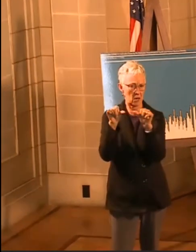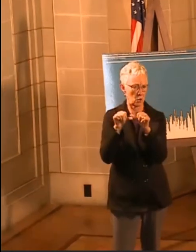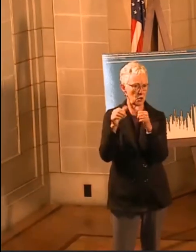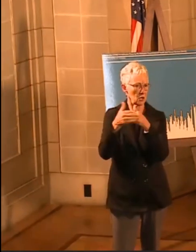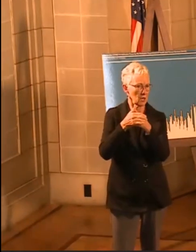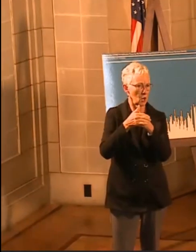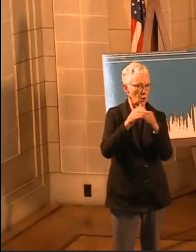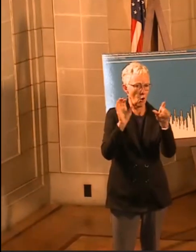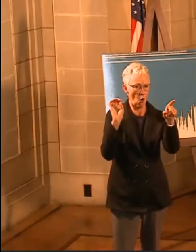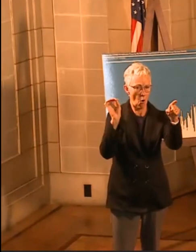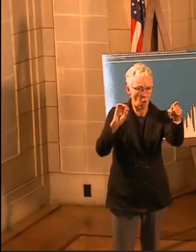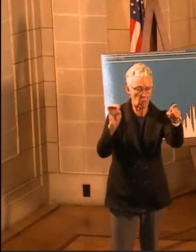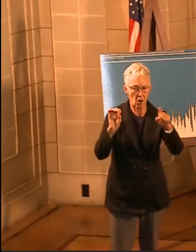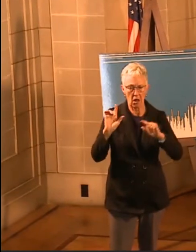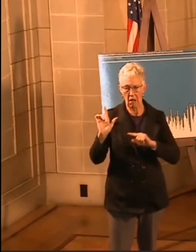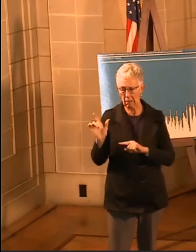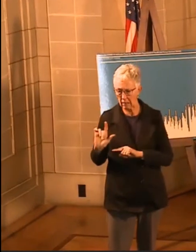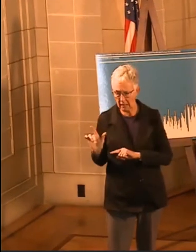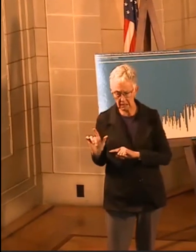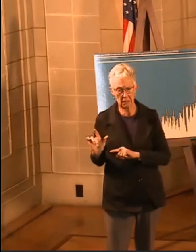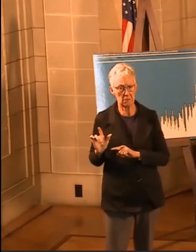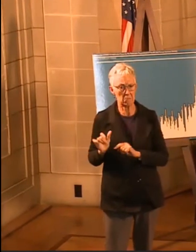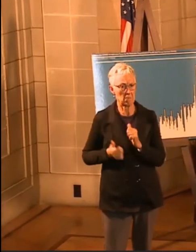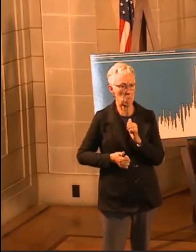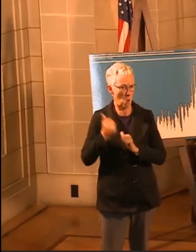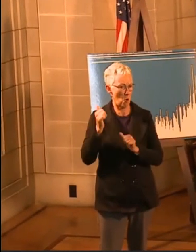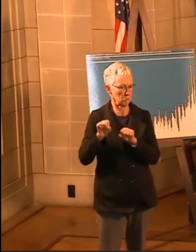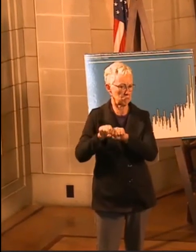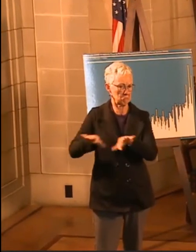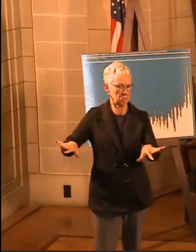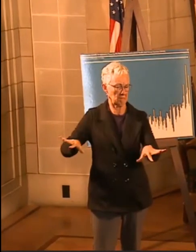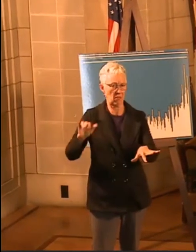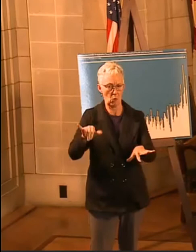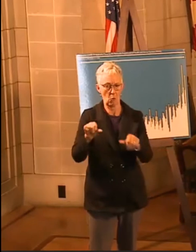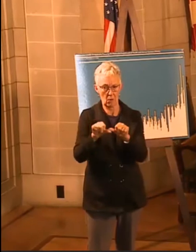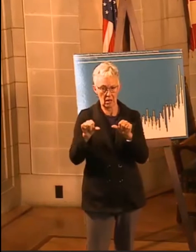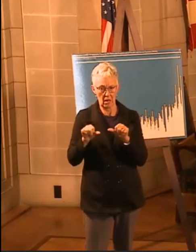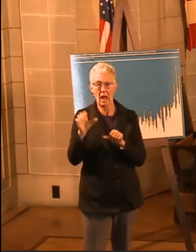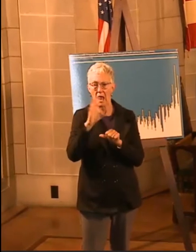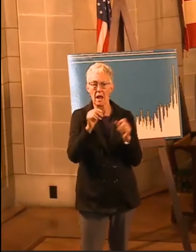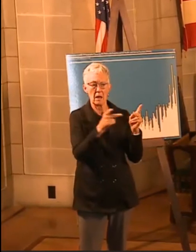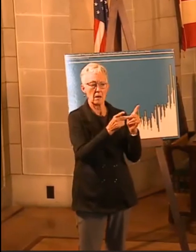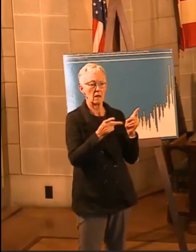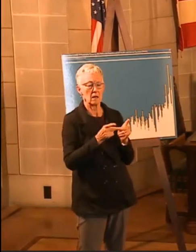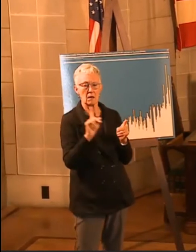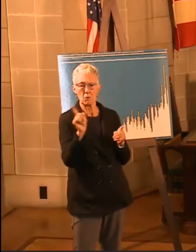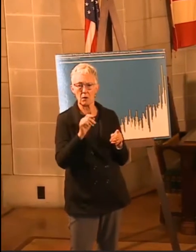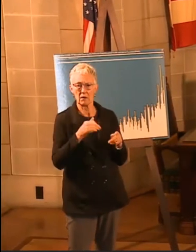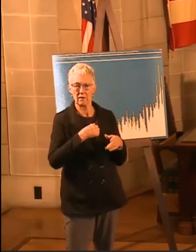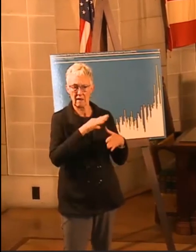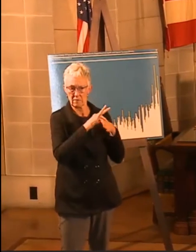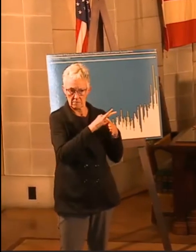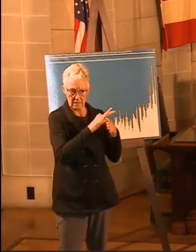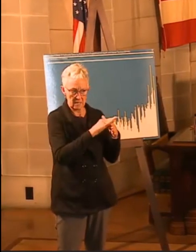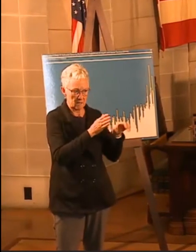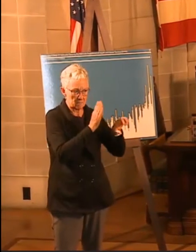area and Lincoln, and also in communities that had meatpacking plants and other